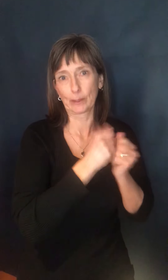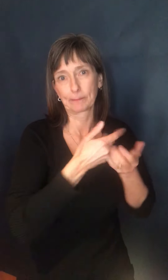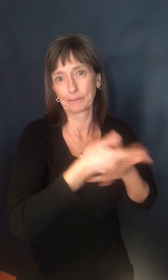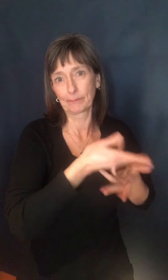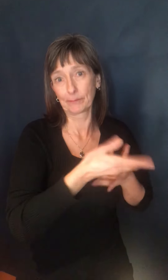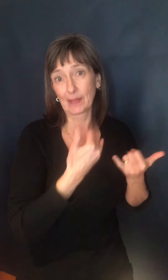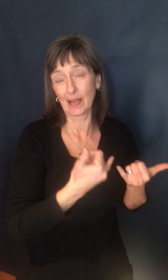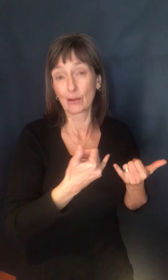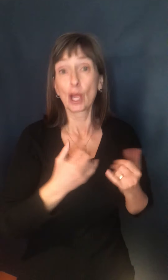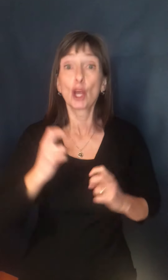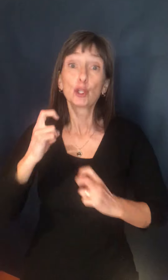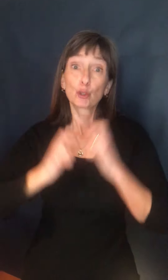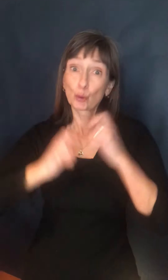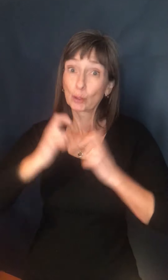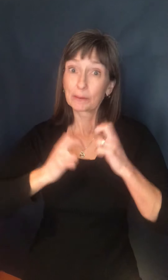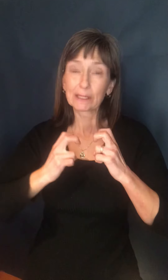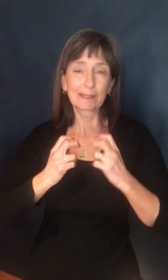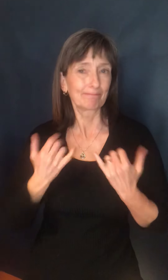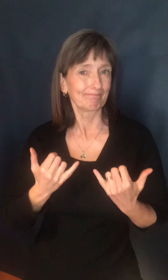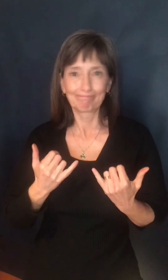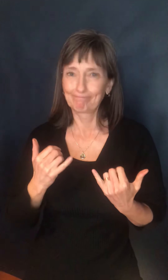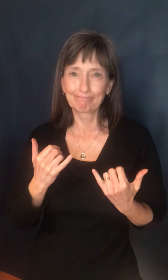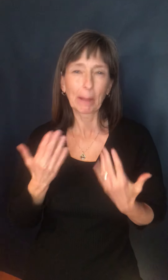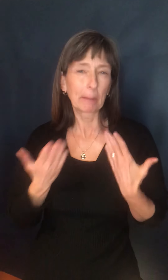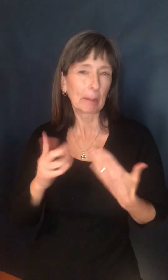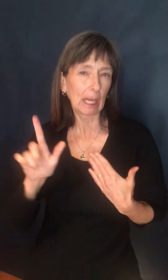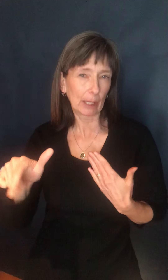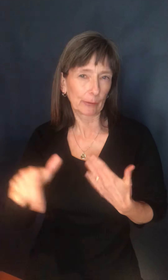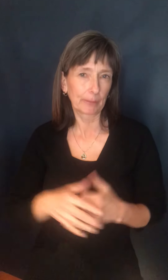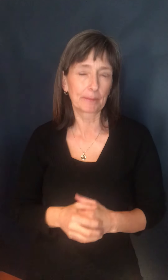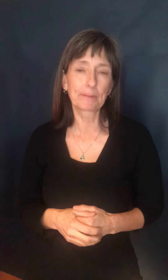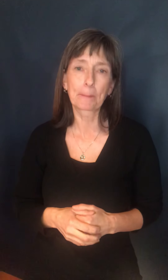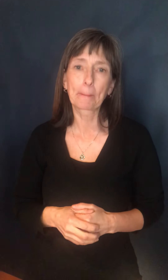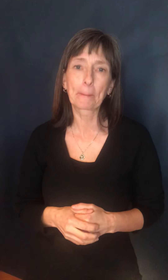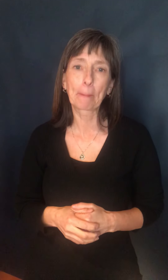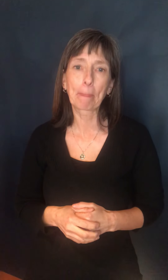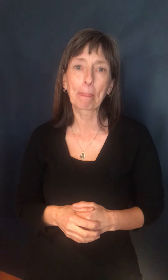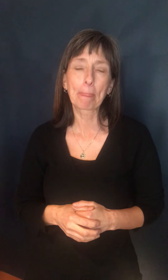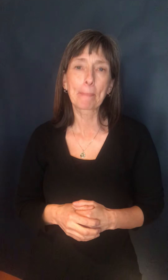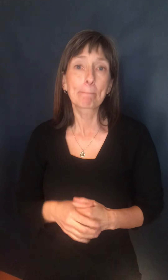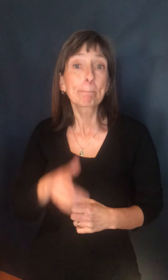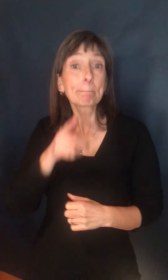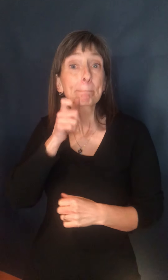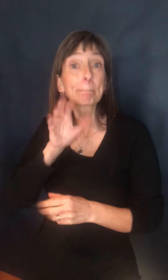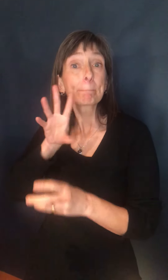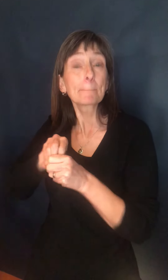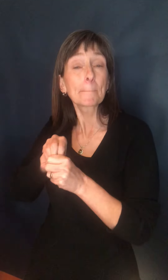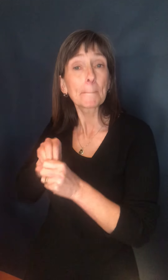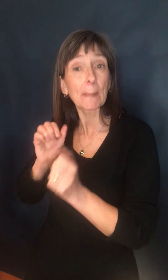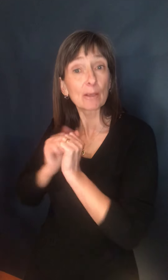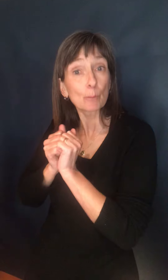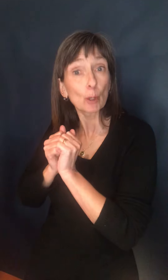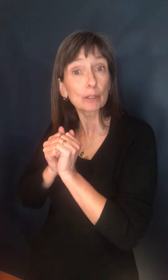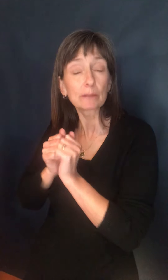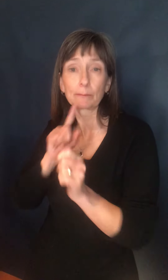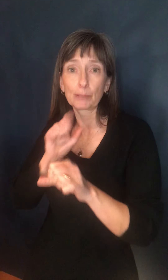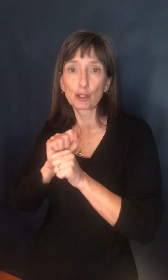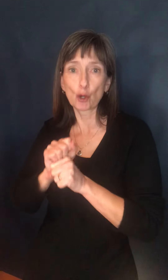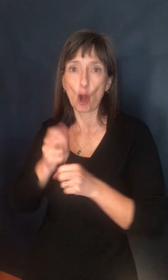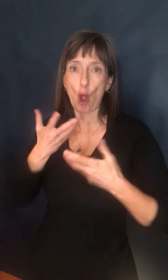now, but may be permitted later in Alert Level 2. Participants in any sport activity should arrive dressed for the activity and avoid change